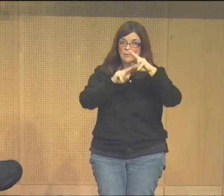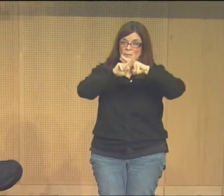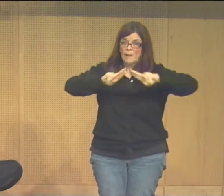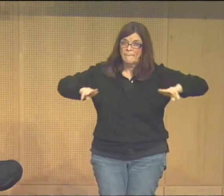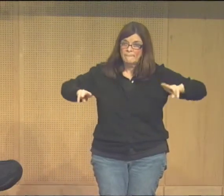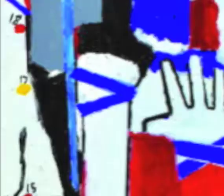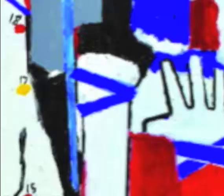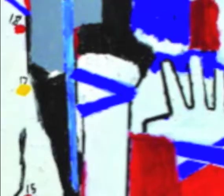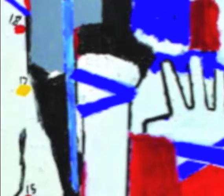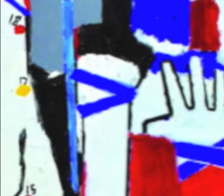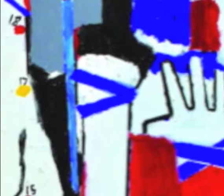you see that.